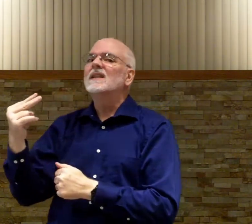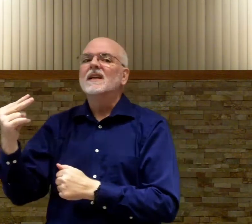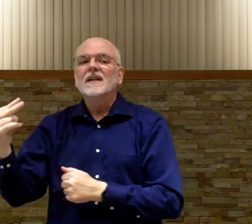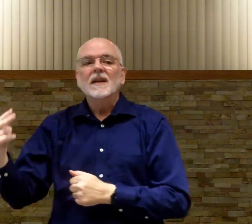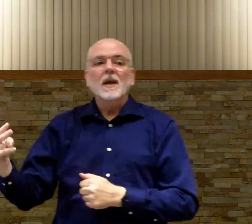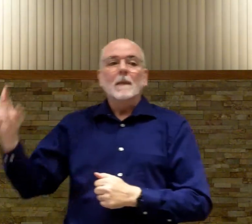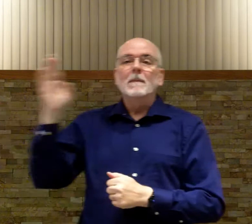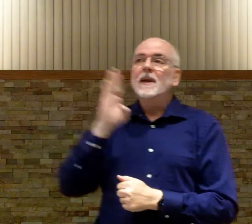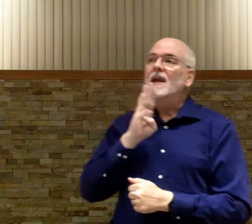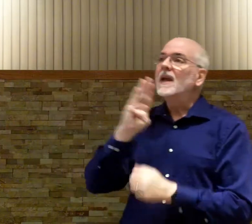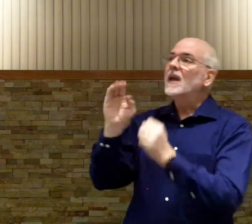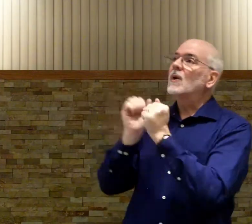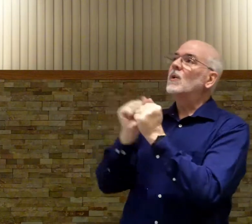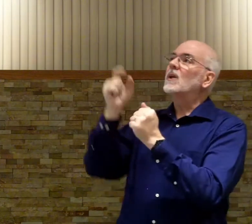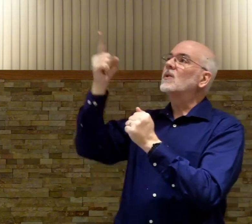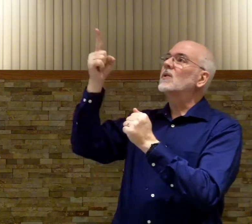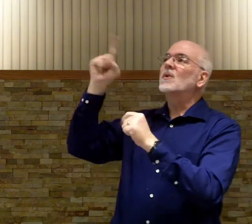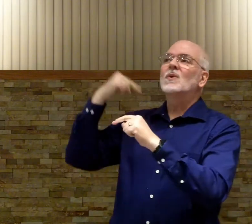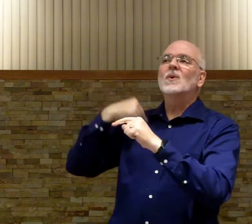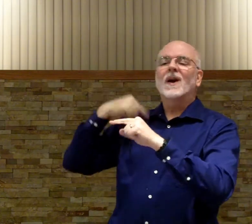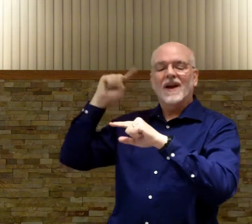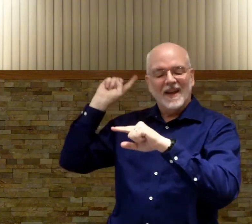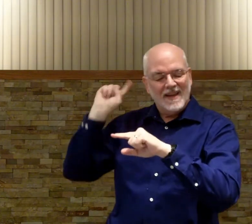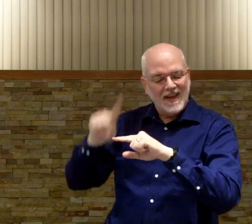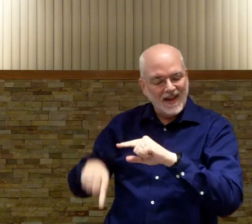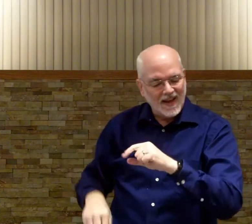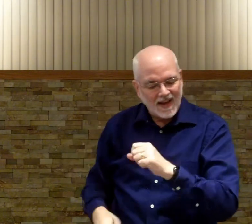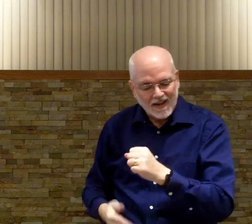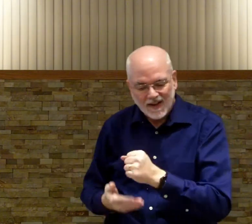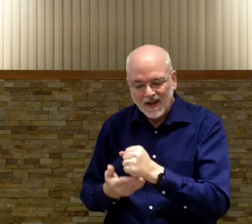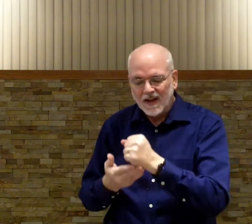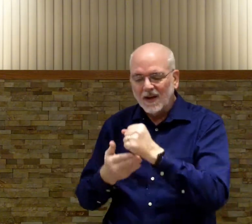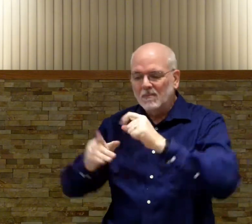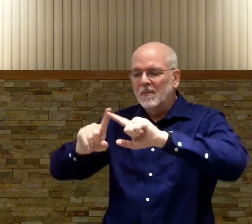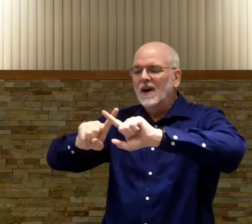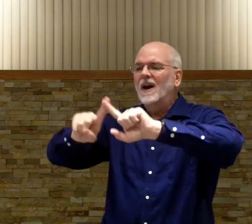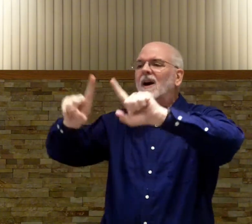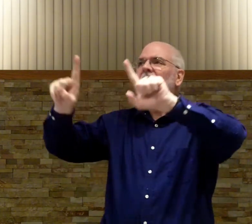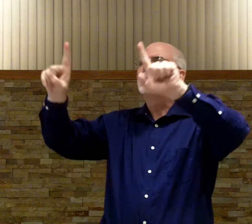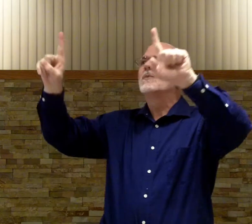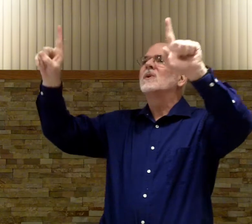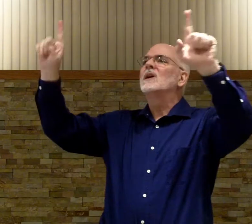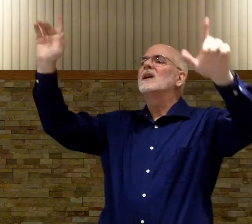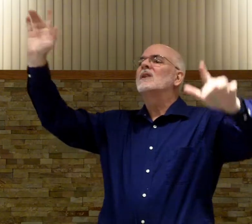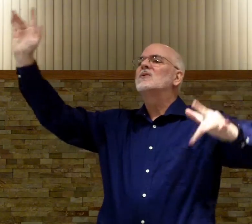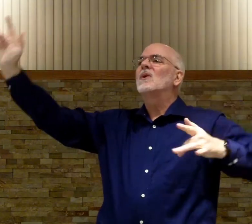being with you i can't help but rejoice